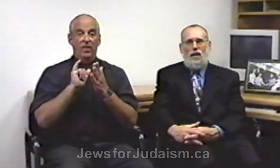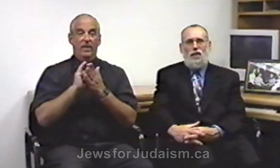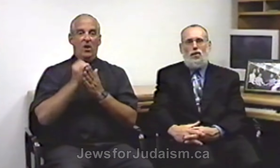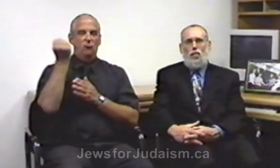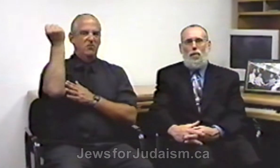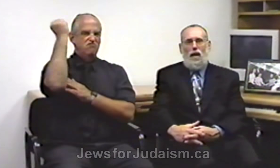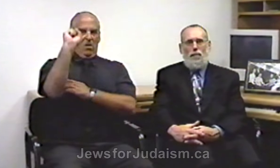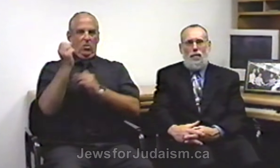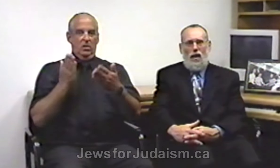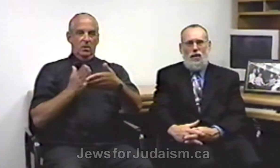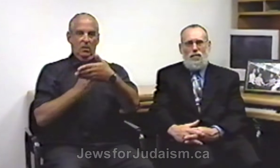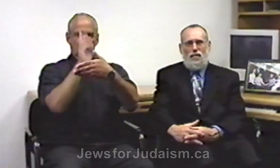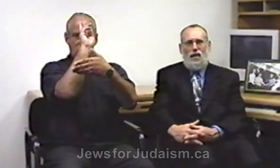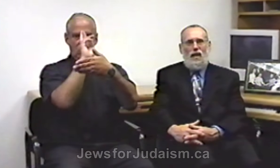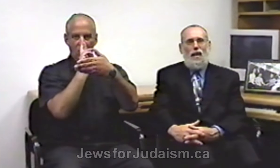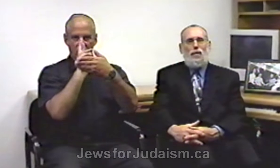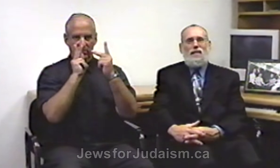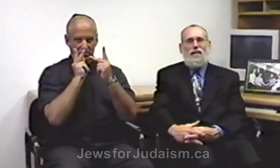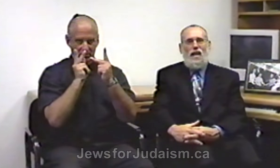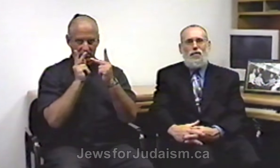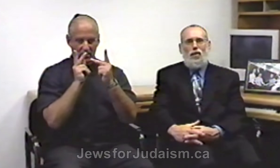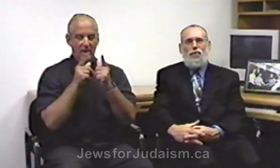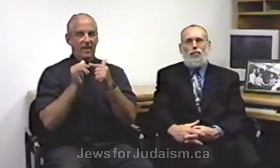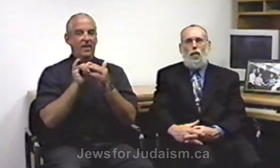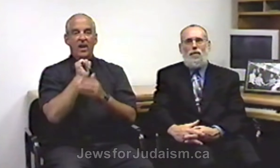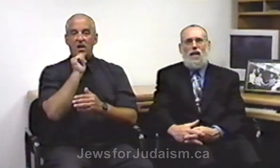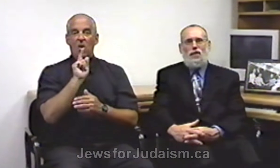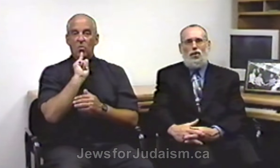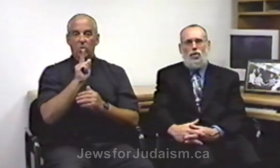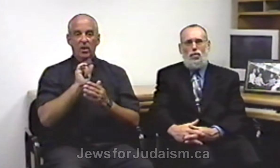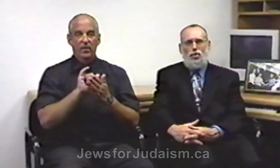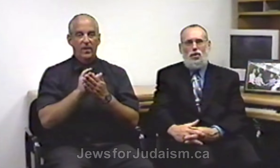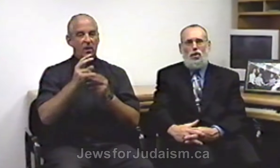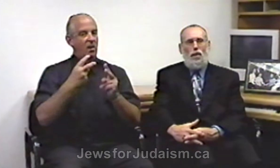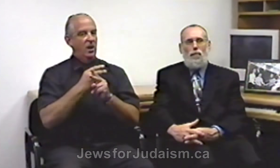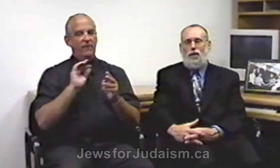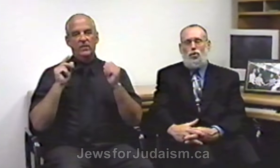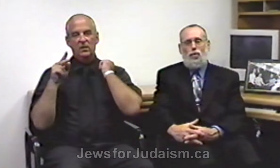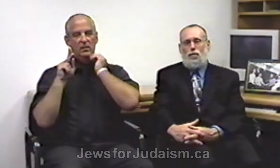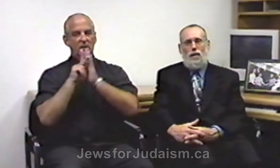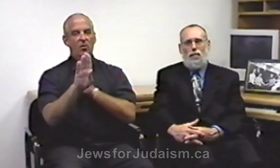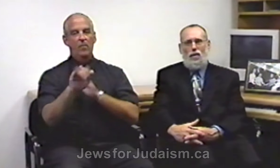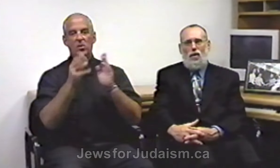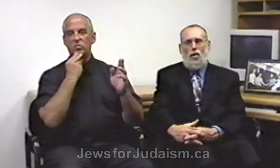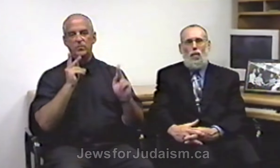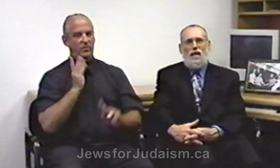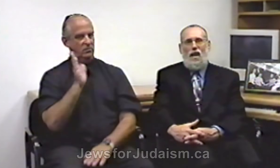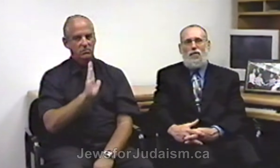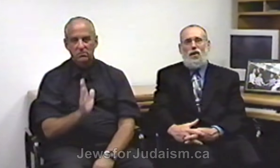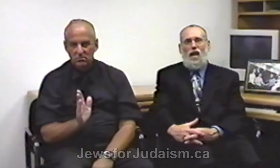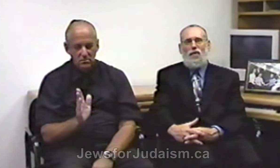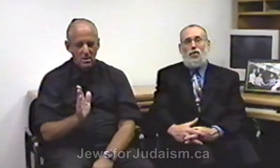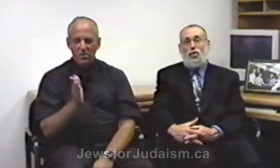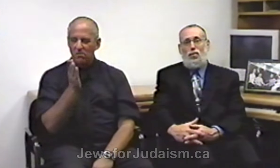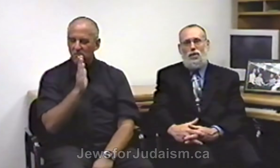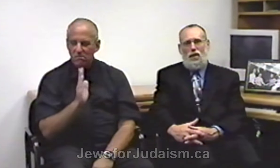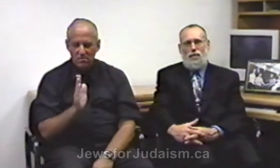against the Roman Empire it was never a form of execution done by Jewish people we never ever used it